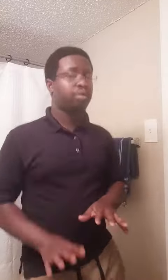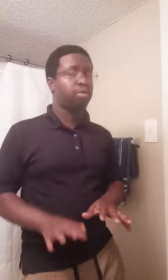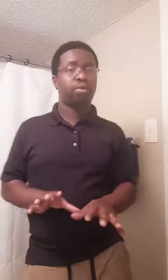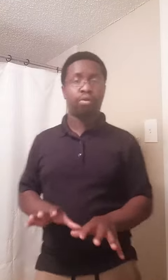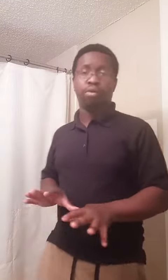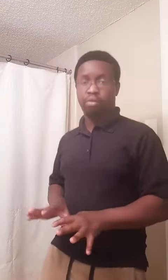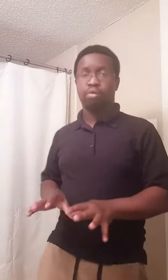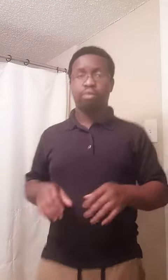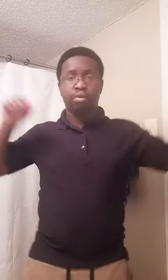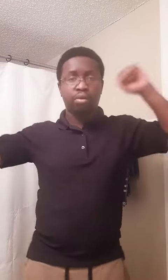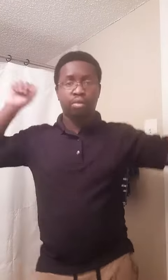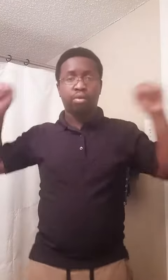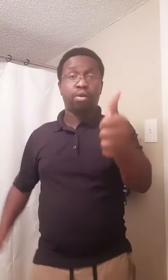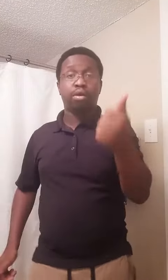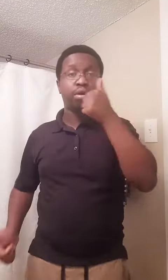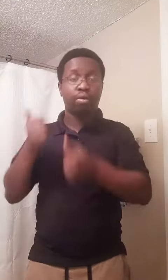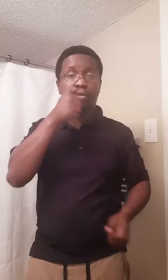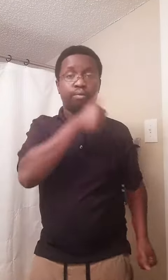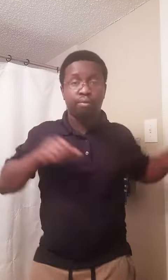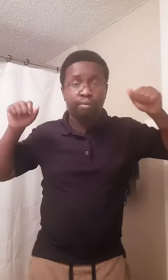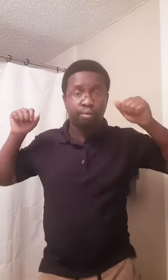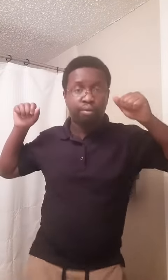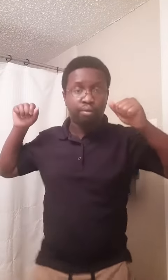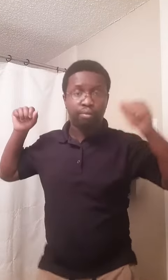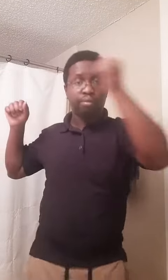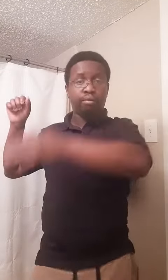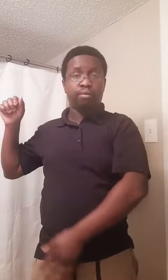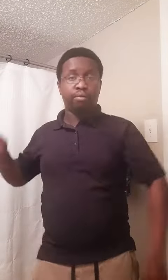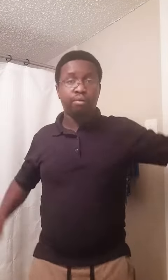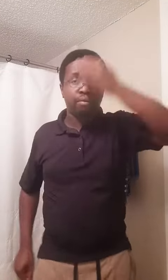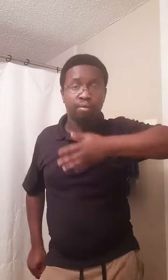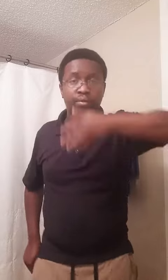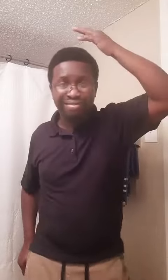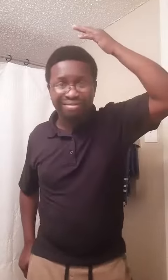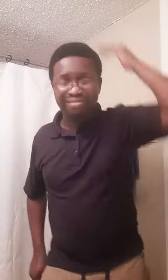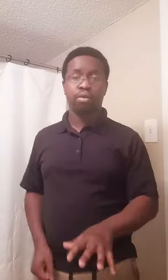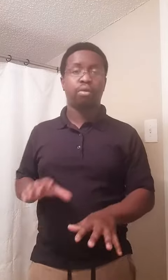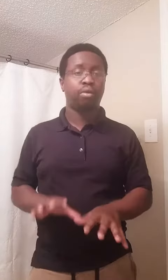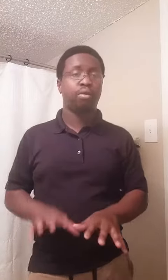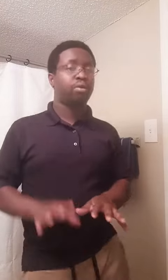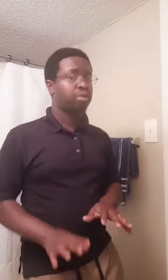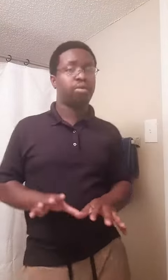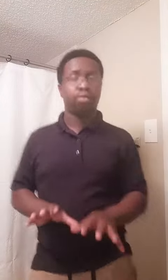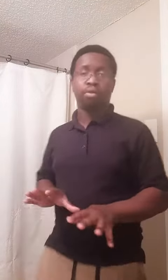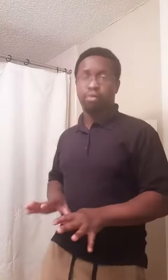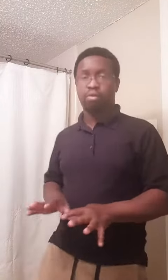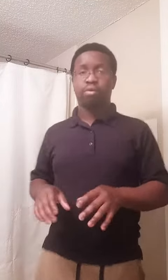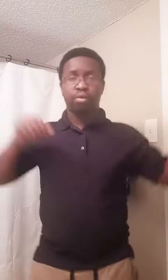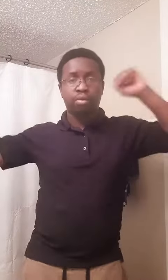You can try pullin' up on the little bitch, you can hit with a motherfuckin' air on I don't even close to no piss on the Instagram, bitch, I'll just motherfuckin' stay out Bitch, if you do it like me, if you do it